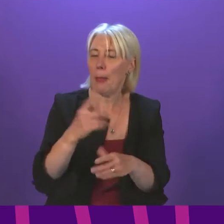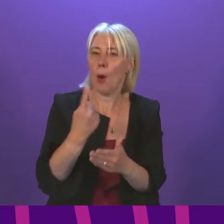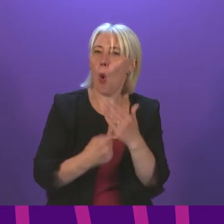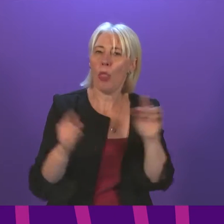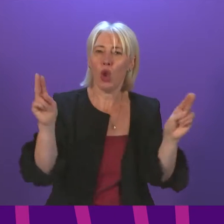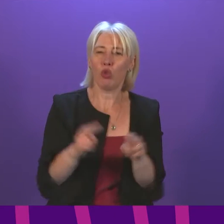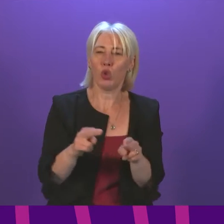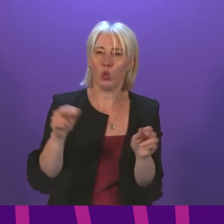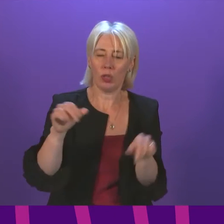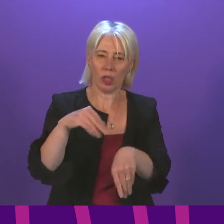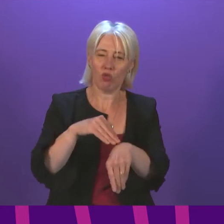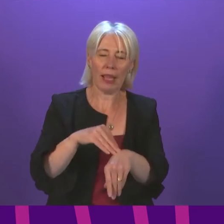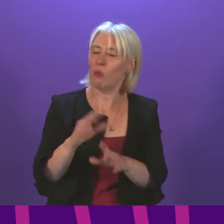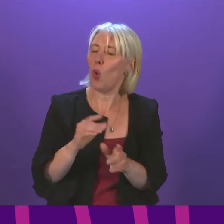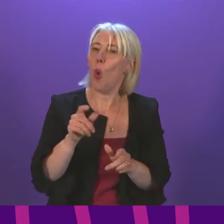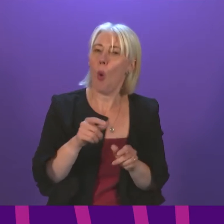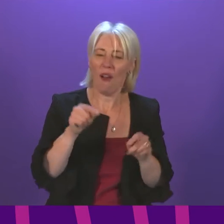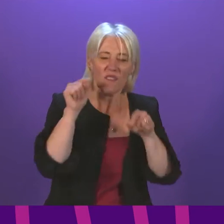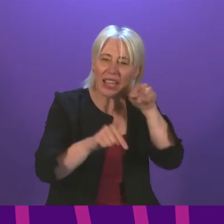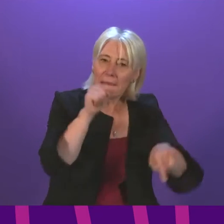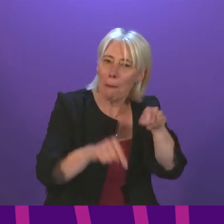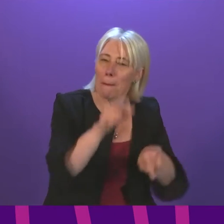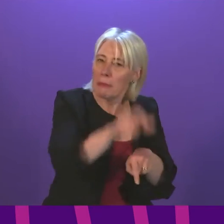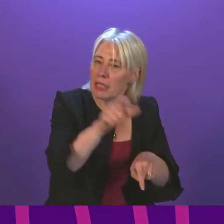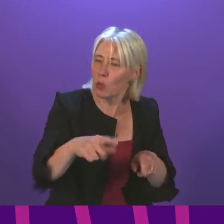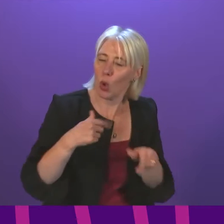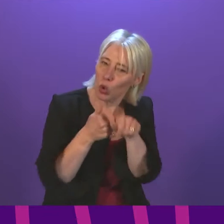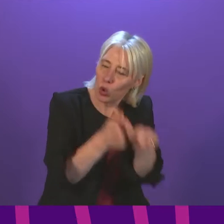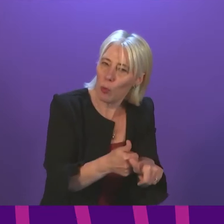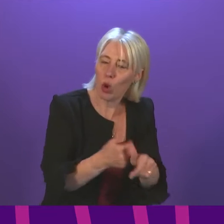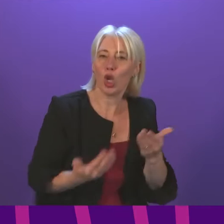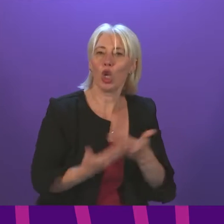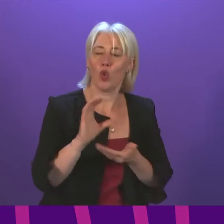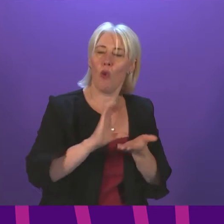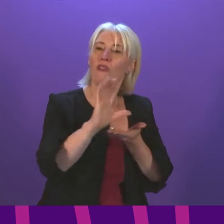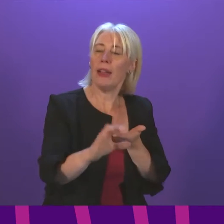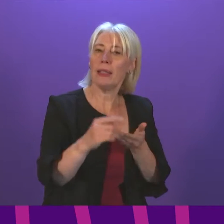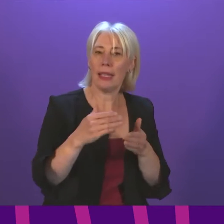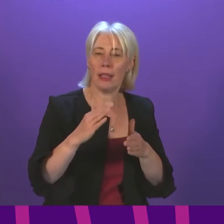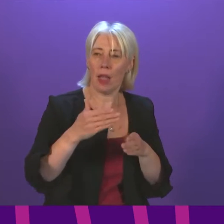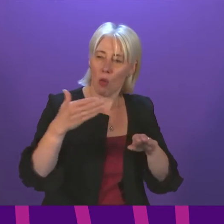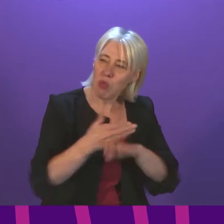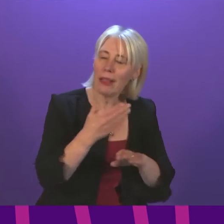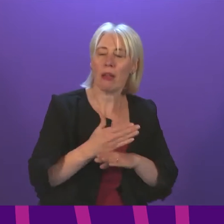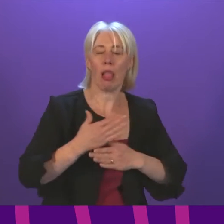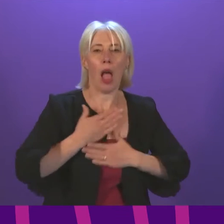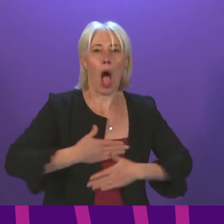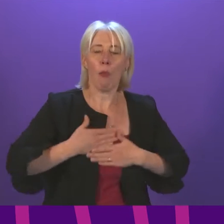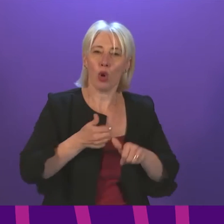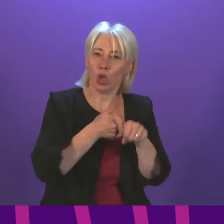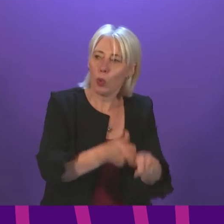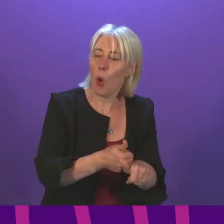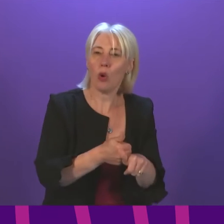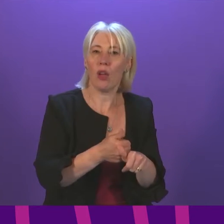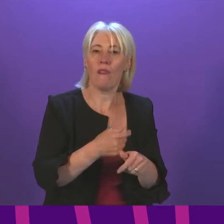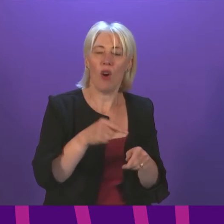crime, we are determined to protect victims as well. And this year we will launch a new funding programme to provide practical and emotional support to victims, survivors